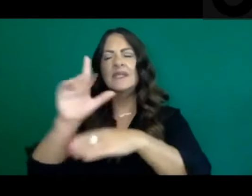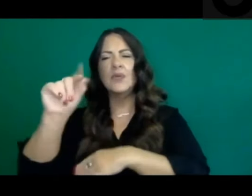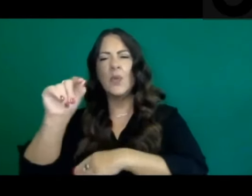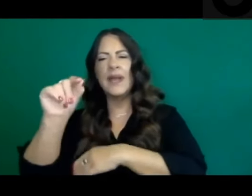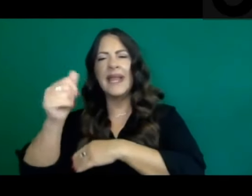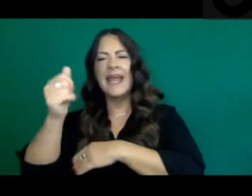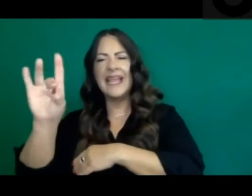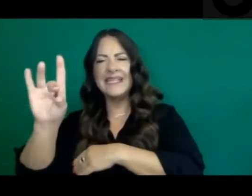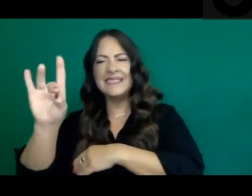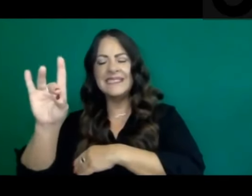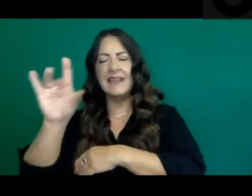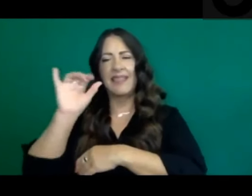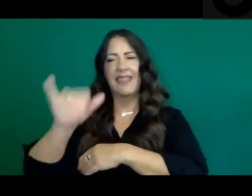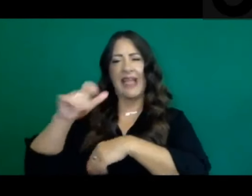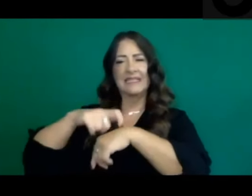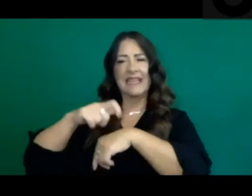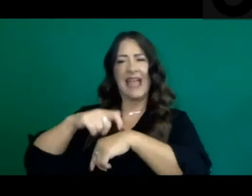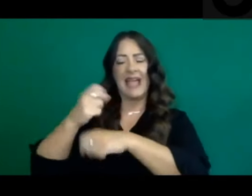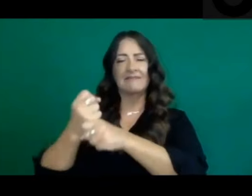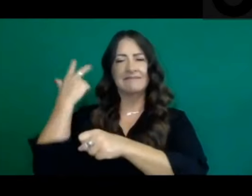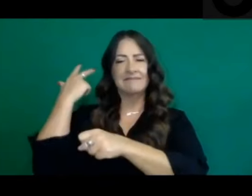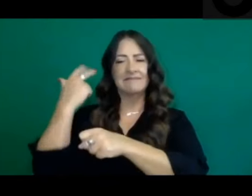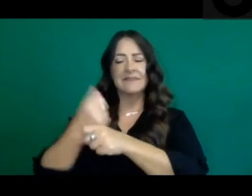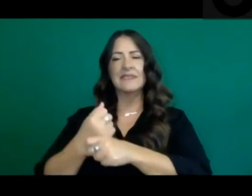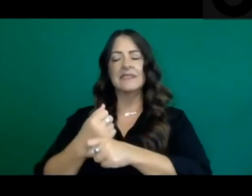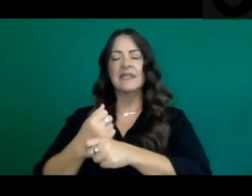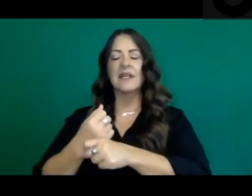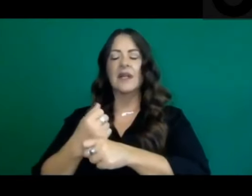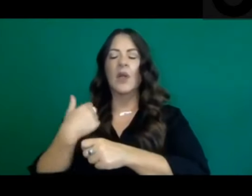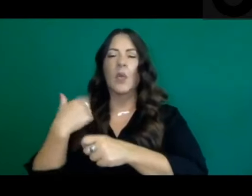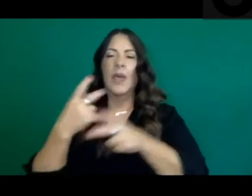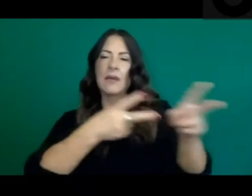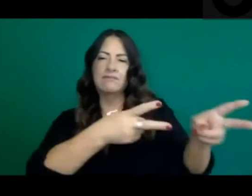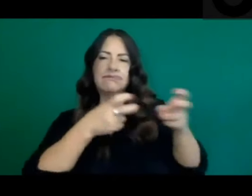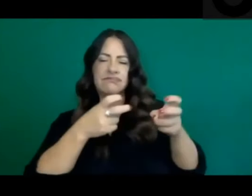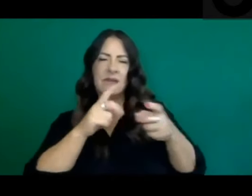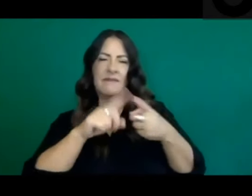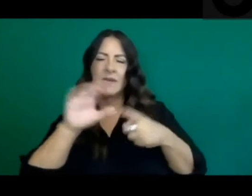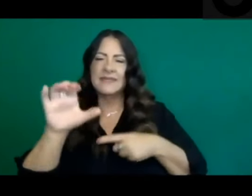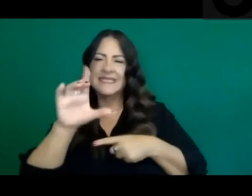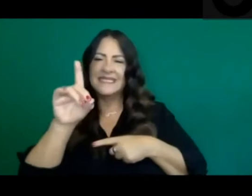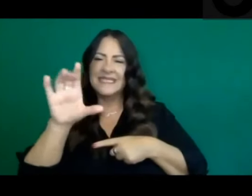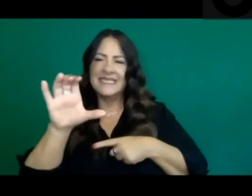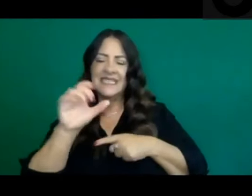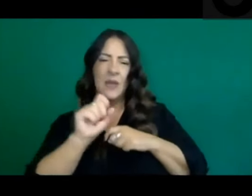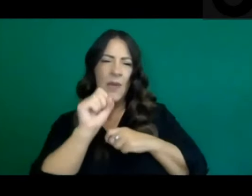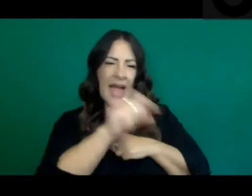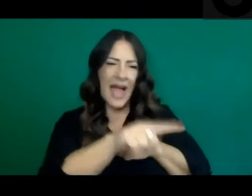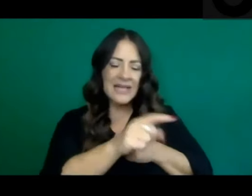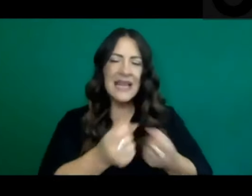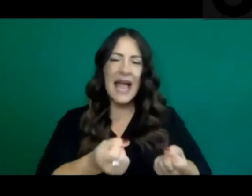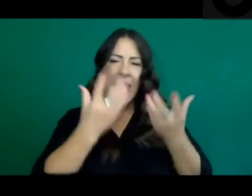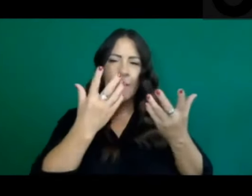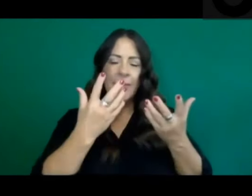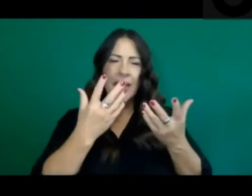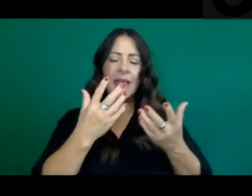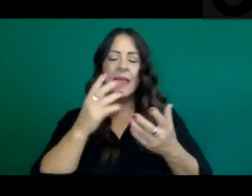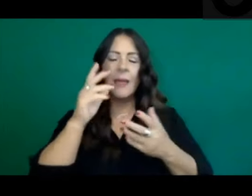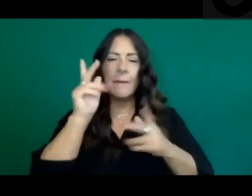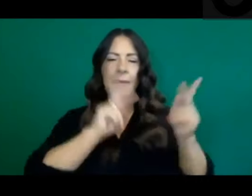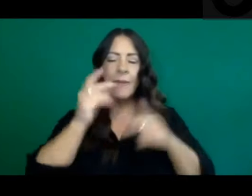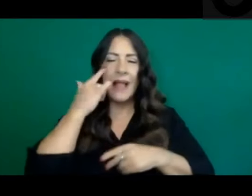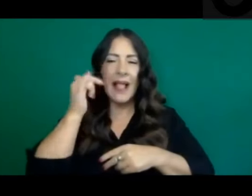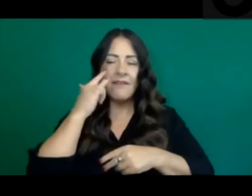extrapolating the Center for Disease Control data, that roughly 5.6 million Californians